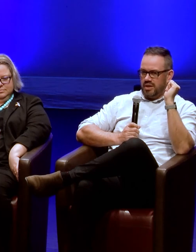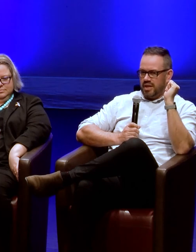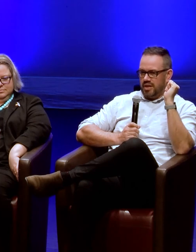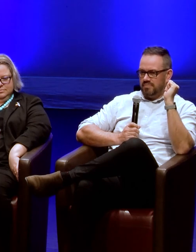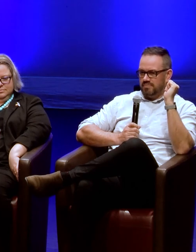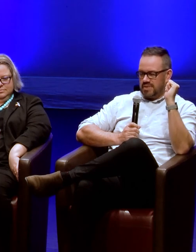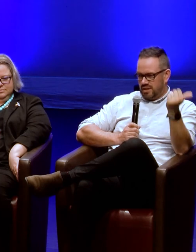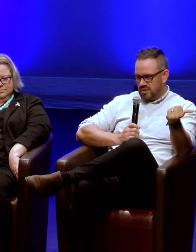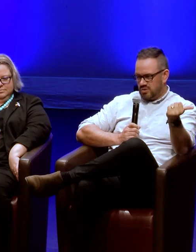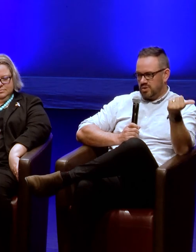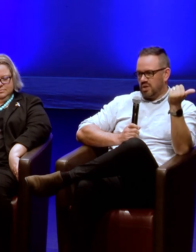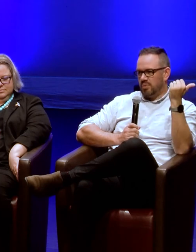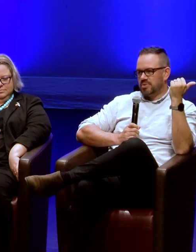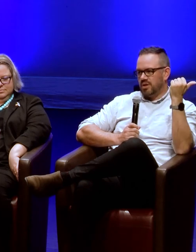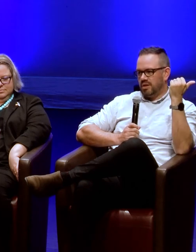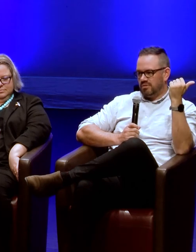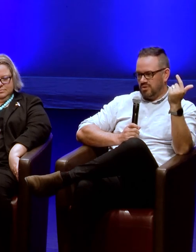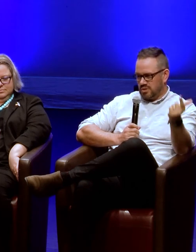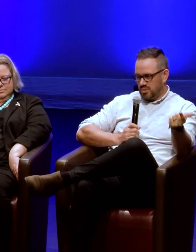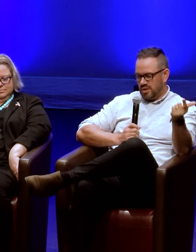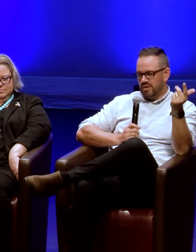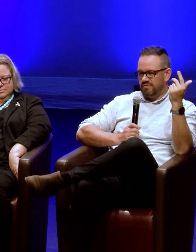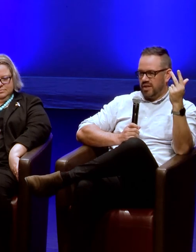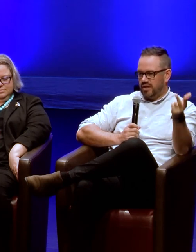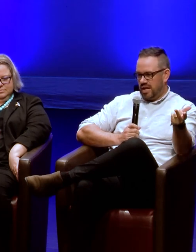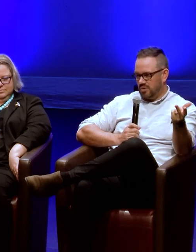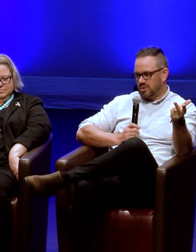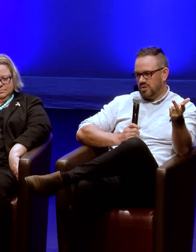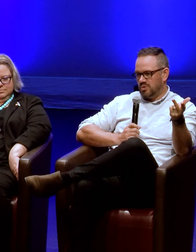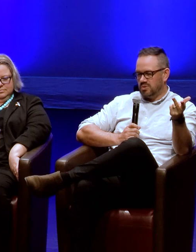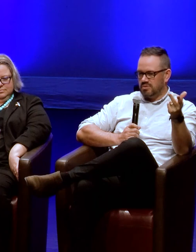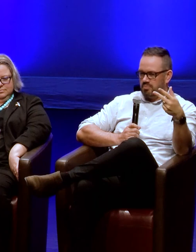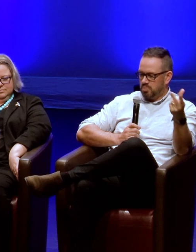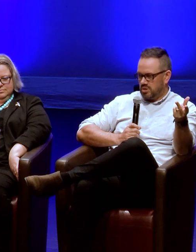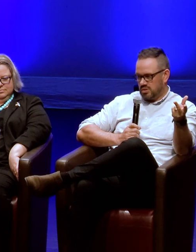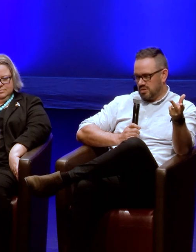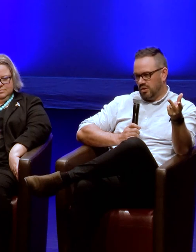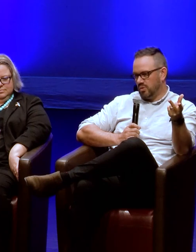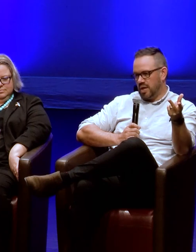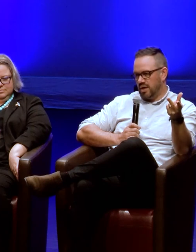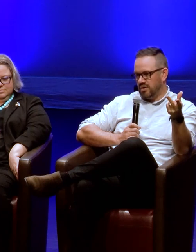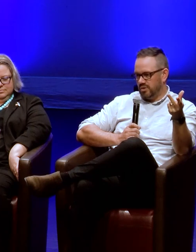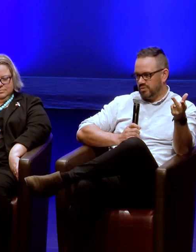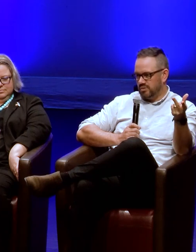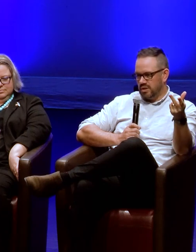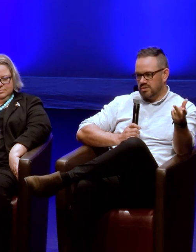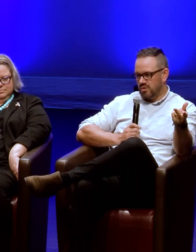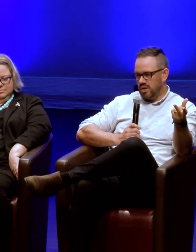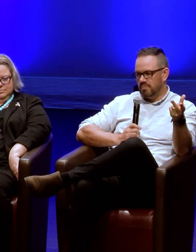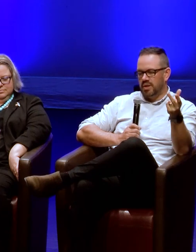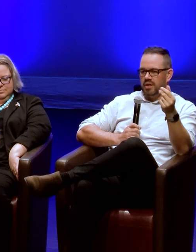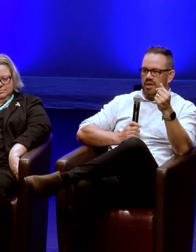telling these stories on our website, using Twitter, finding an angle to use pictures along the way on